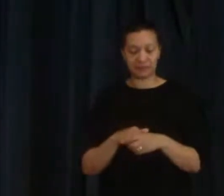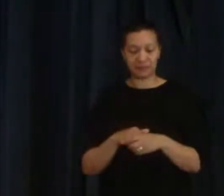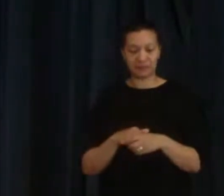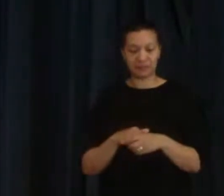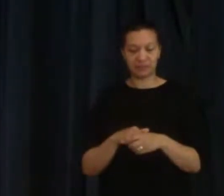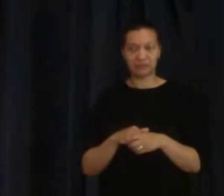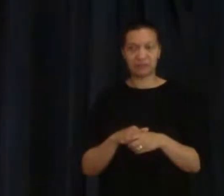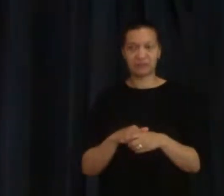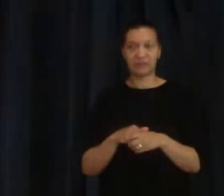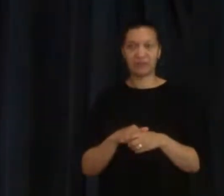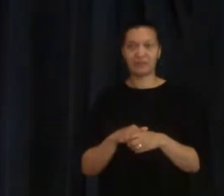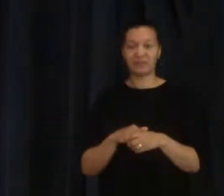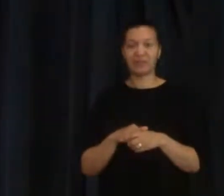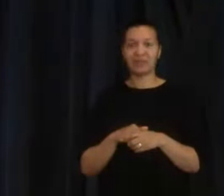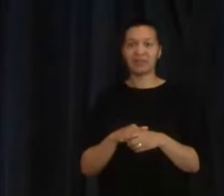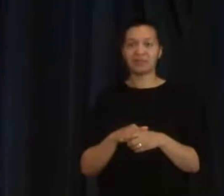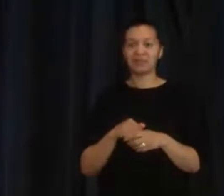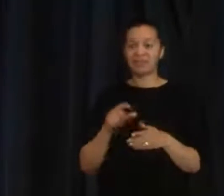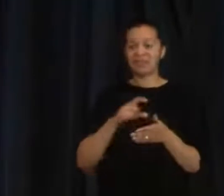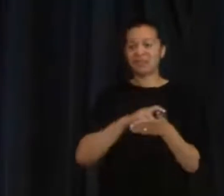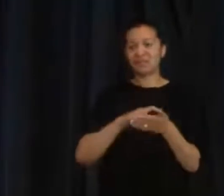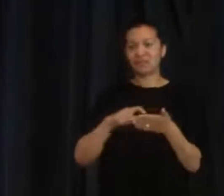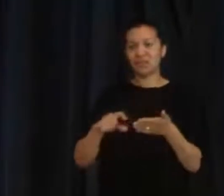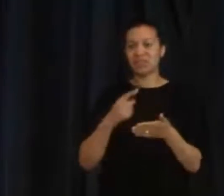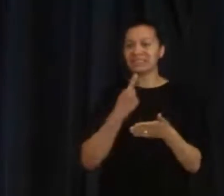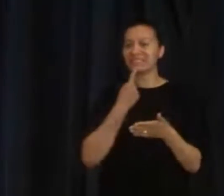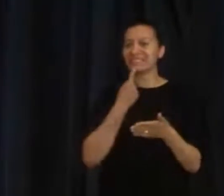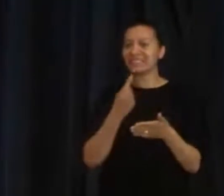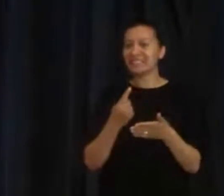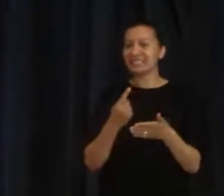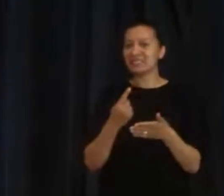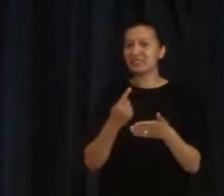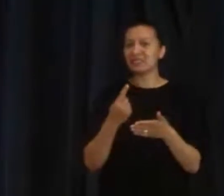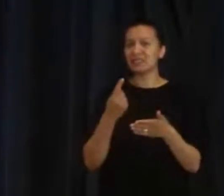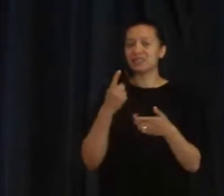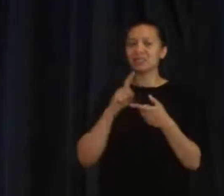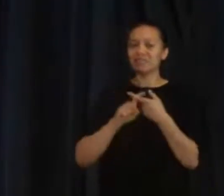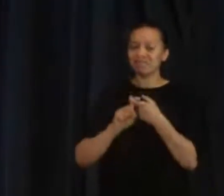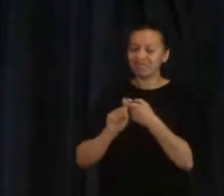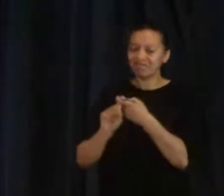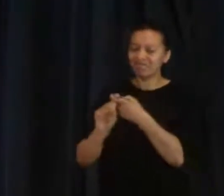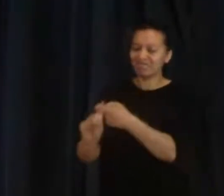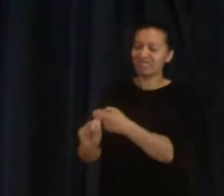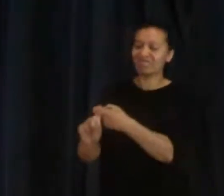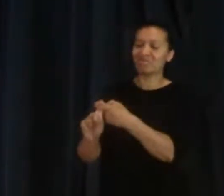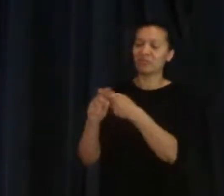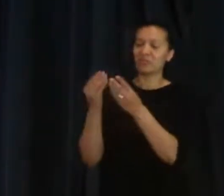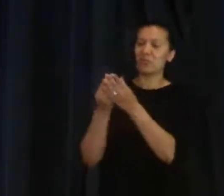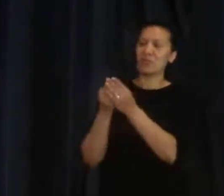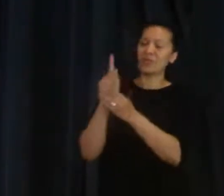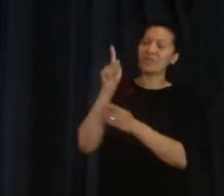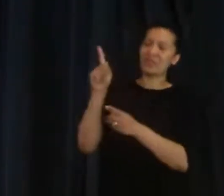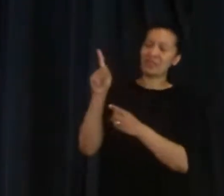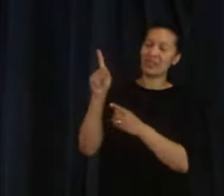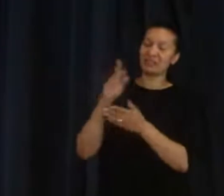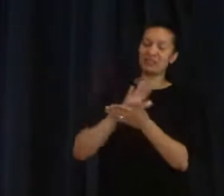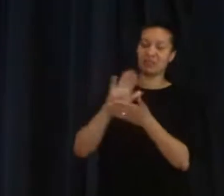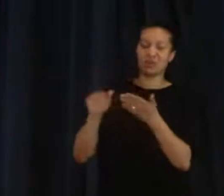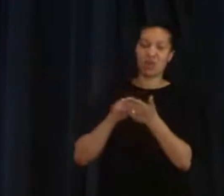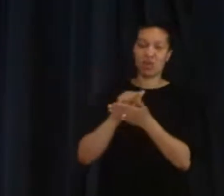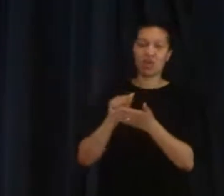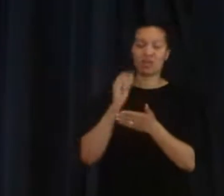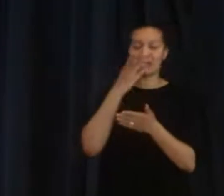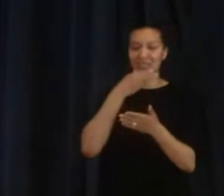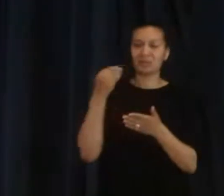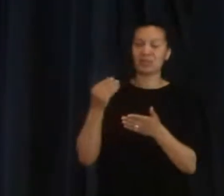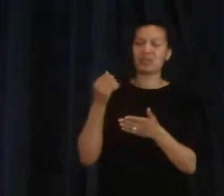There's an amazing statement in these verses. We are marked in him with a seal. We are marked